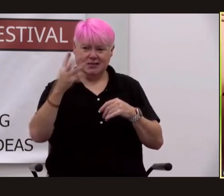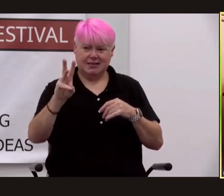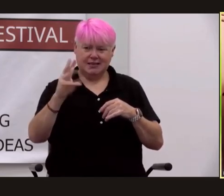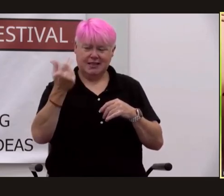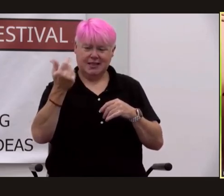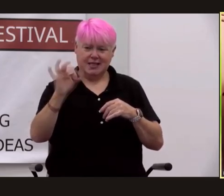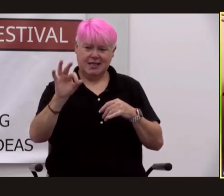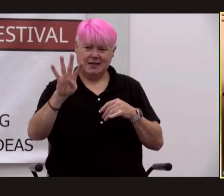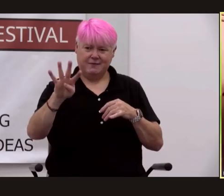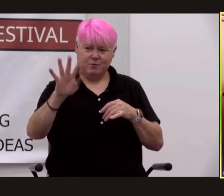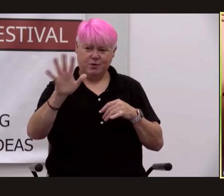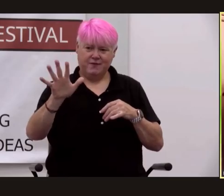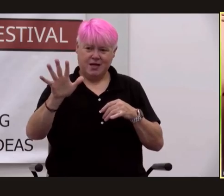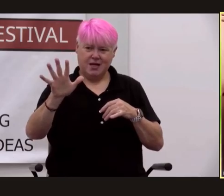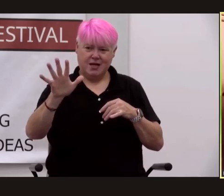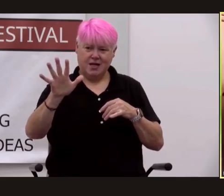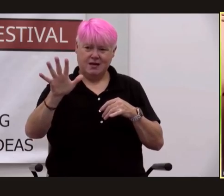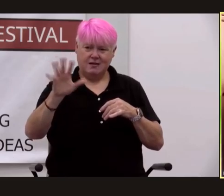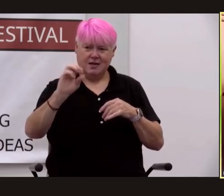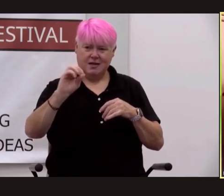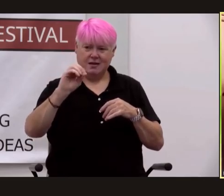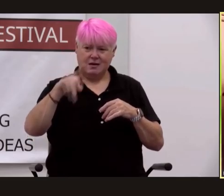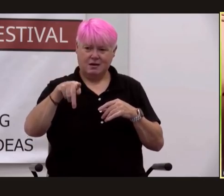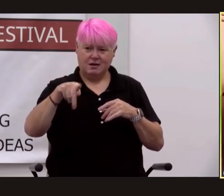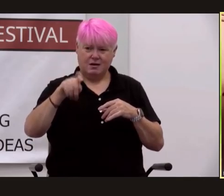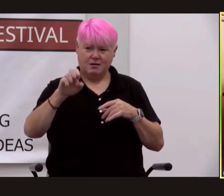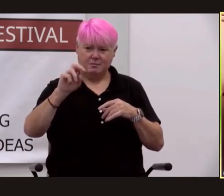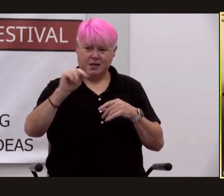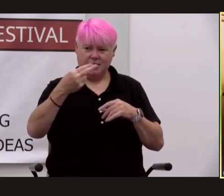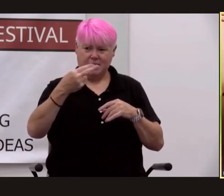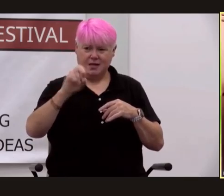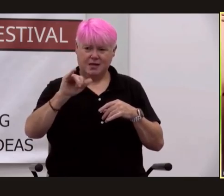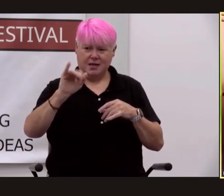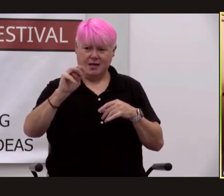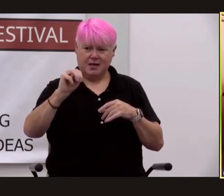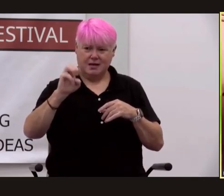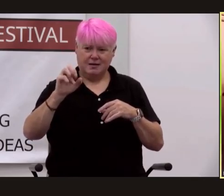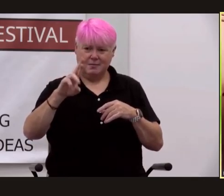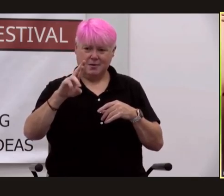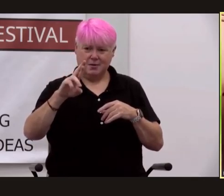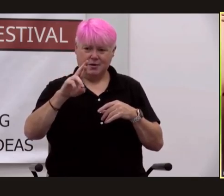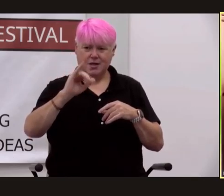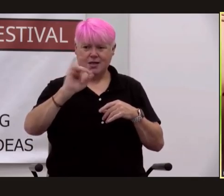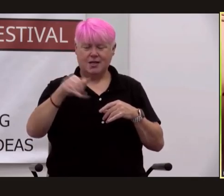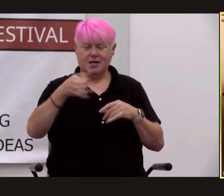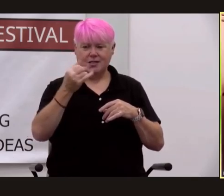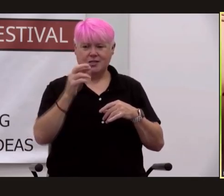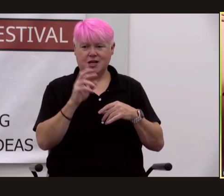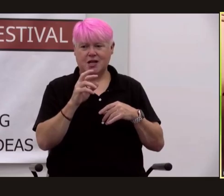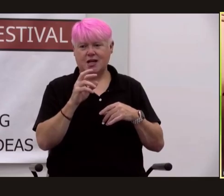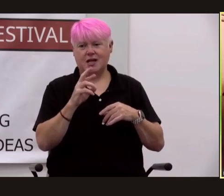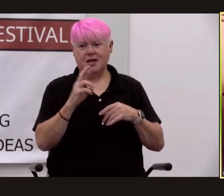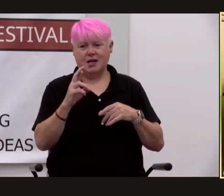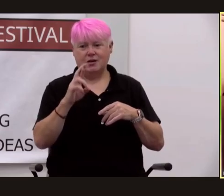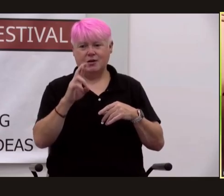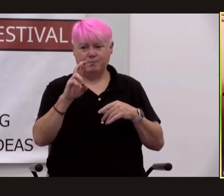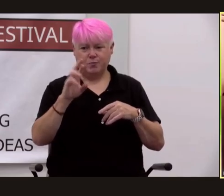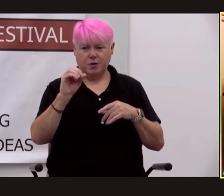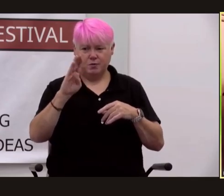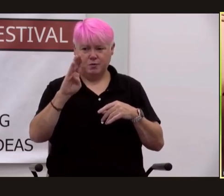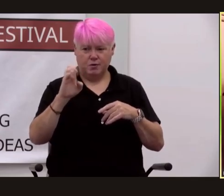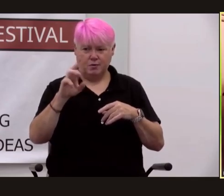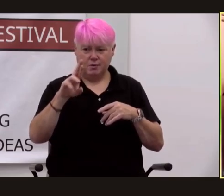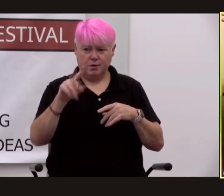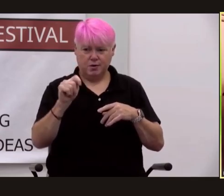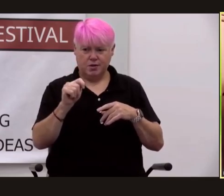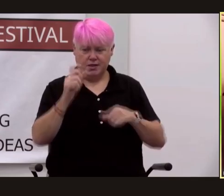the oppenheimer who is the title character in my book j robert oppenheimer as scientific director